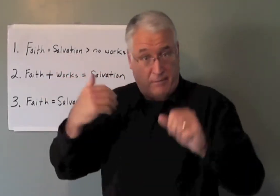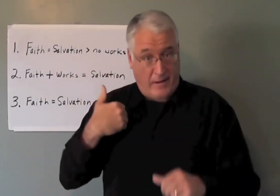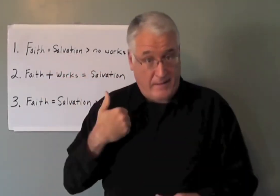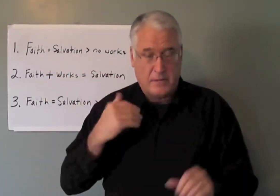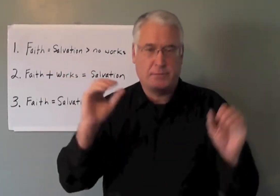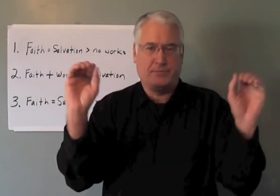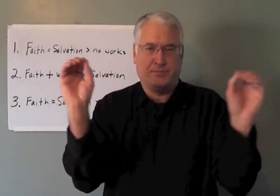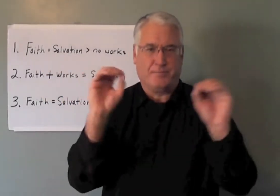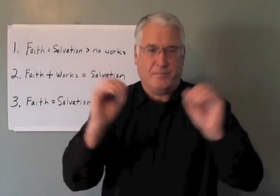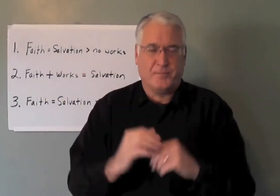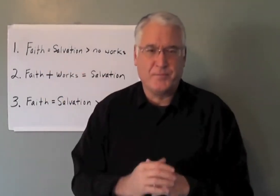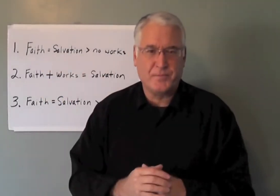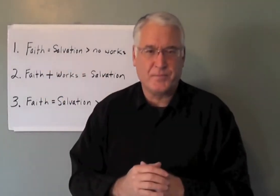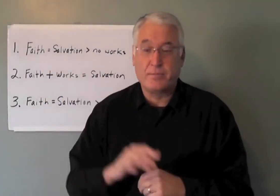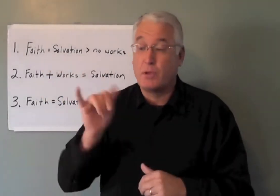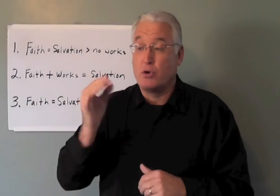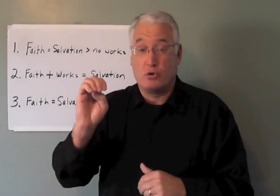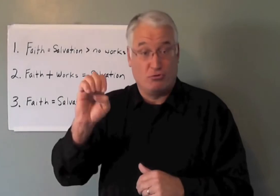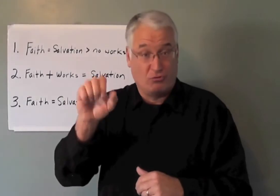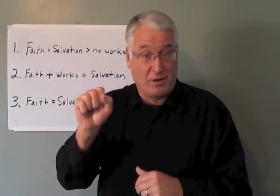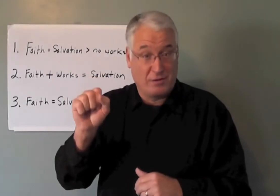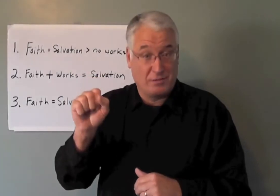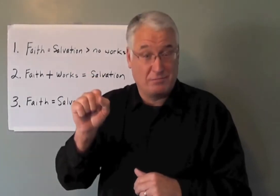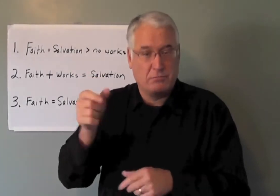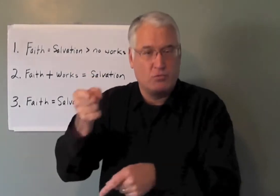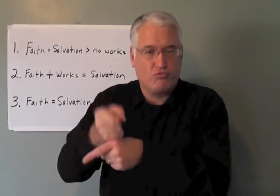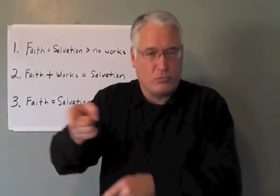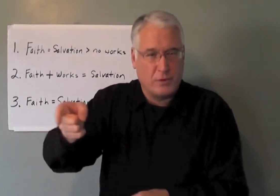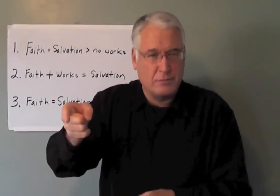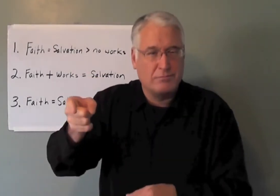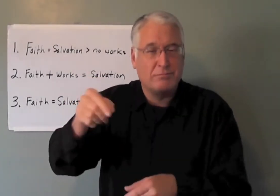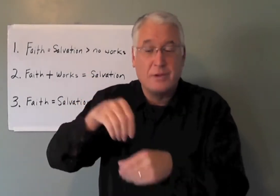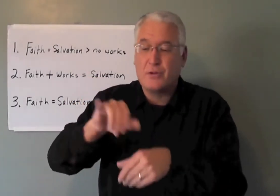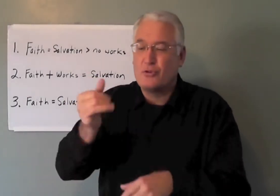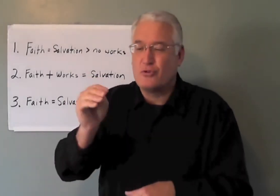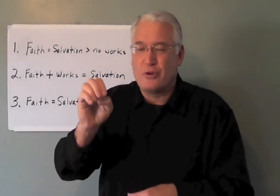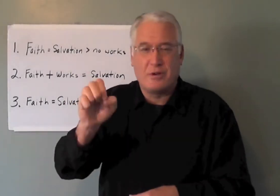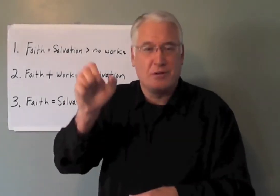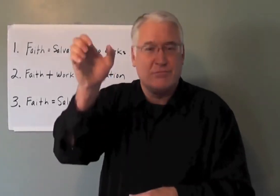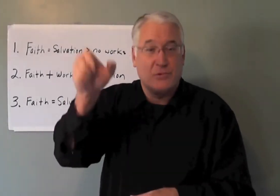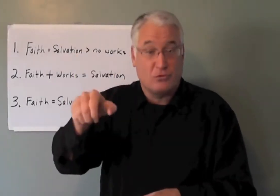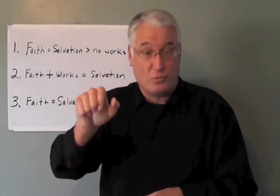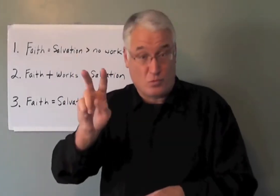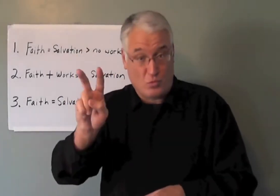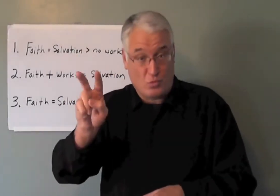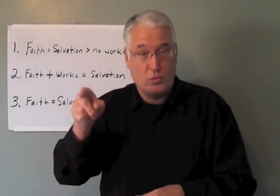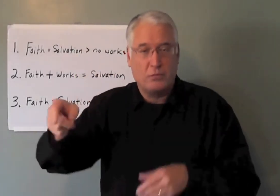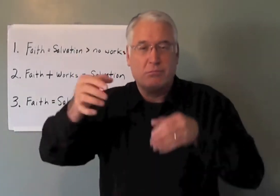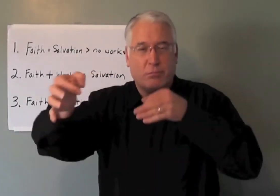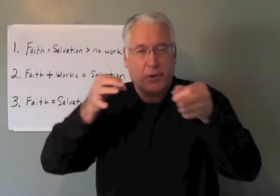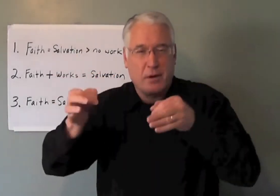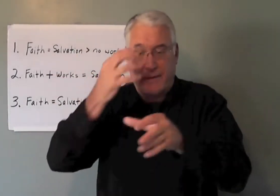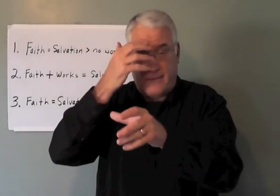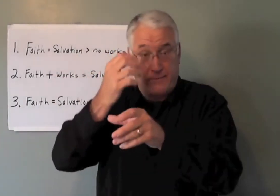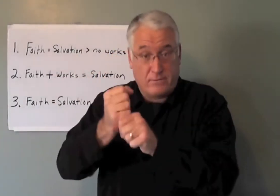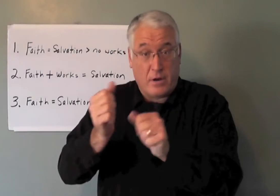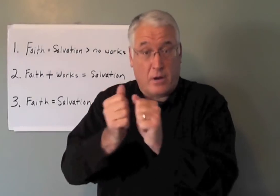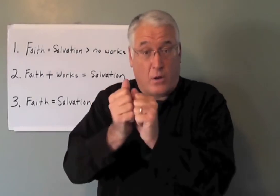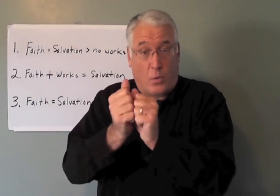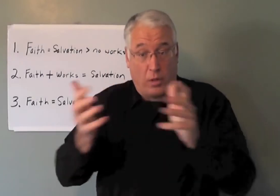here means nothing. James, in James chapter 2, he explains that